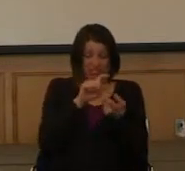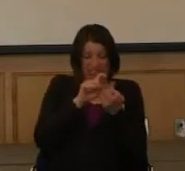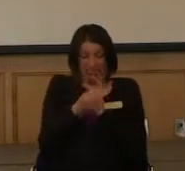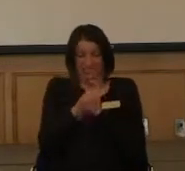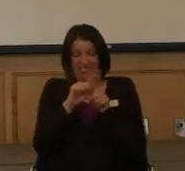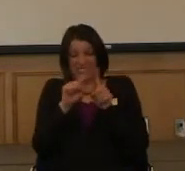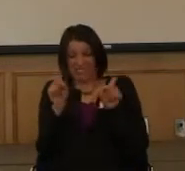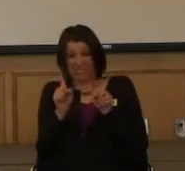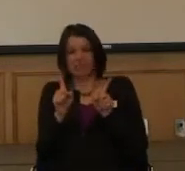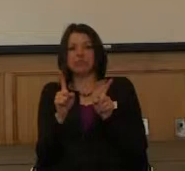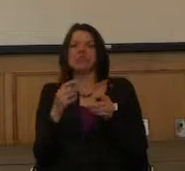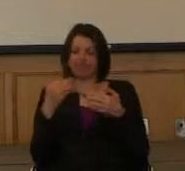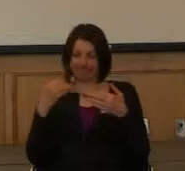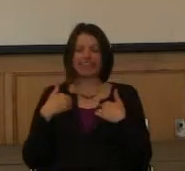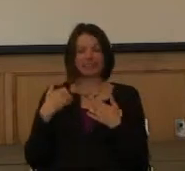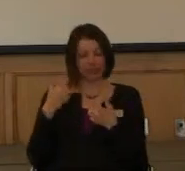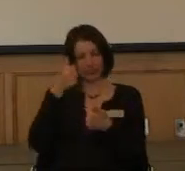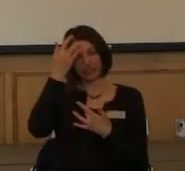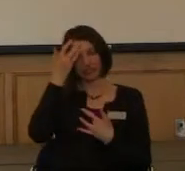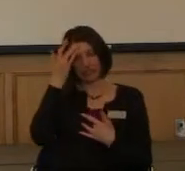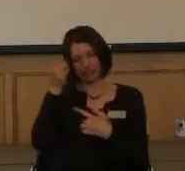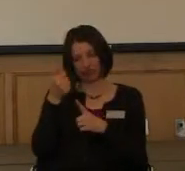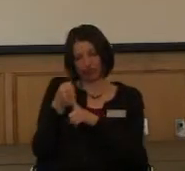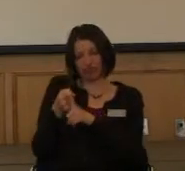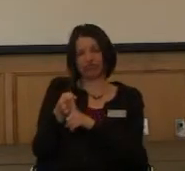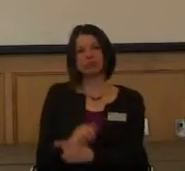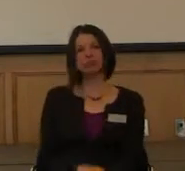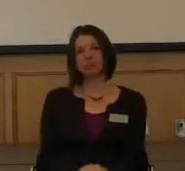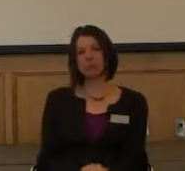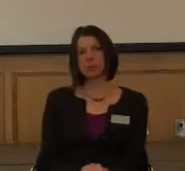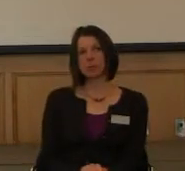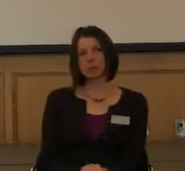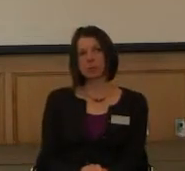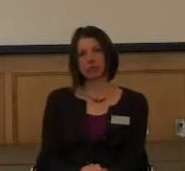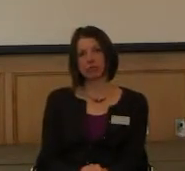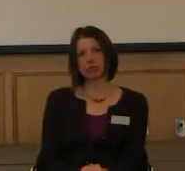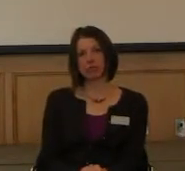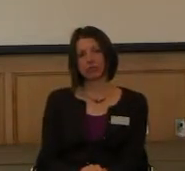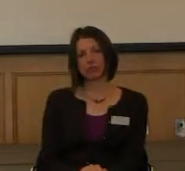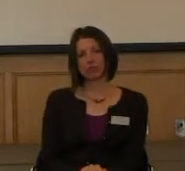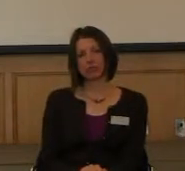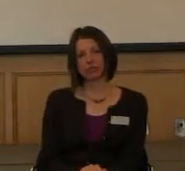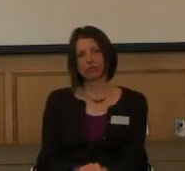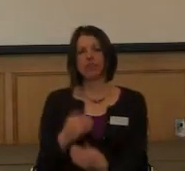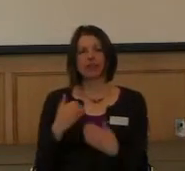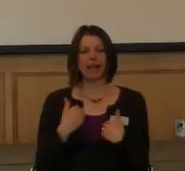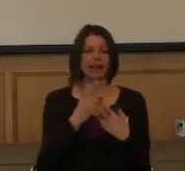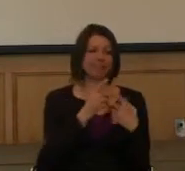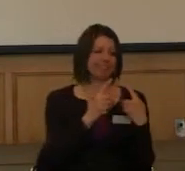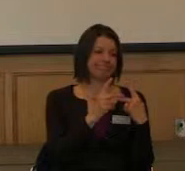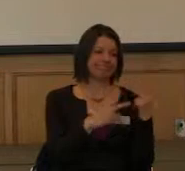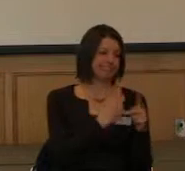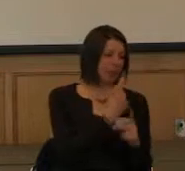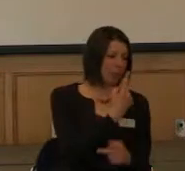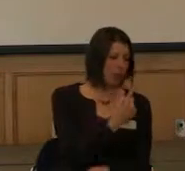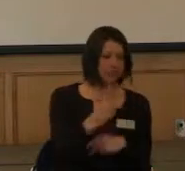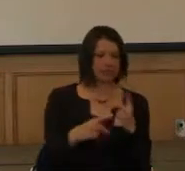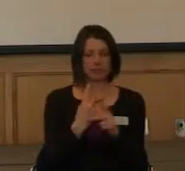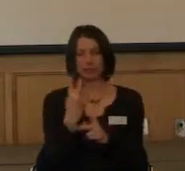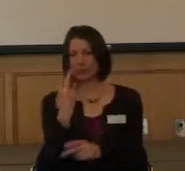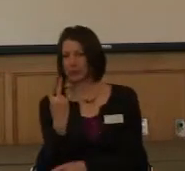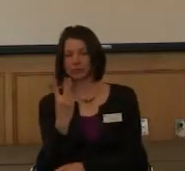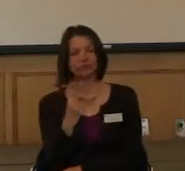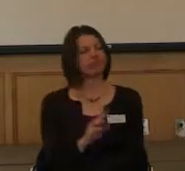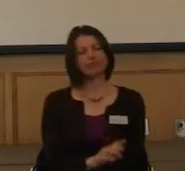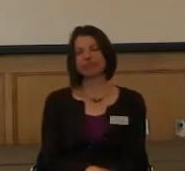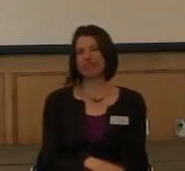And they used to put them into different categories, type 1, type 2. They now realize it's